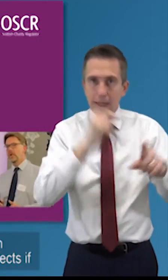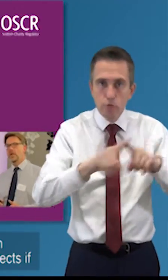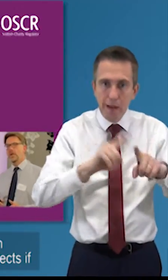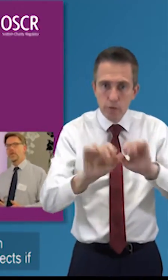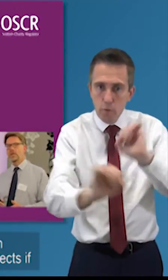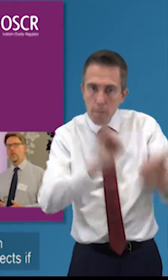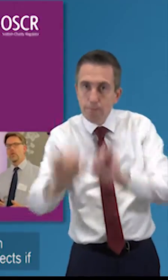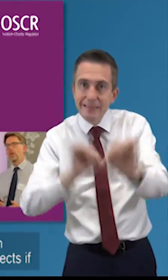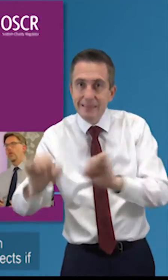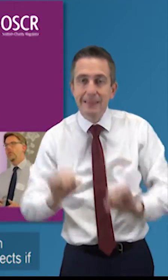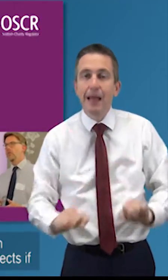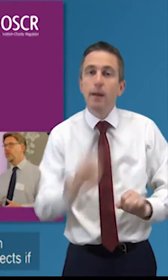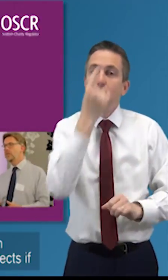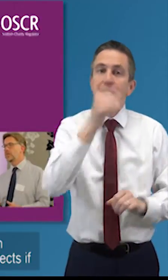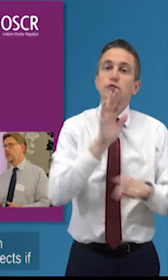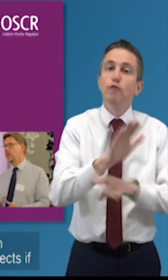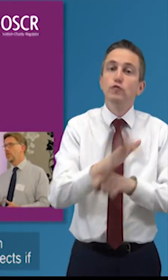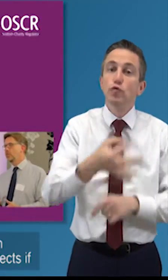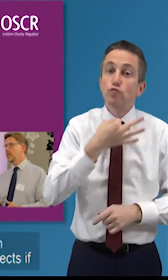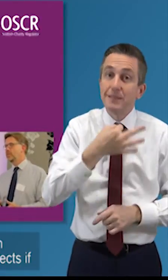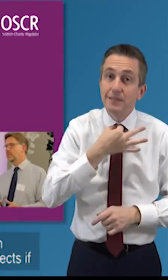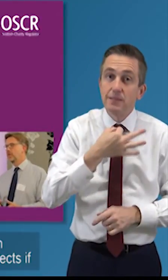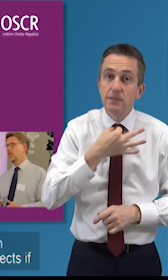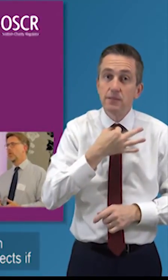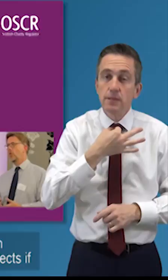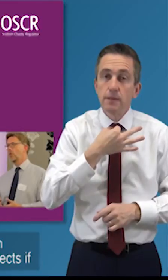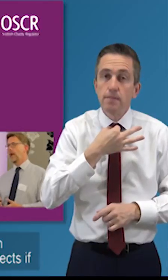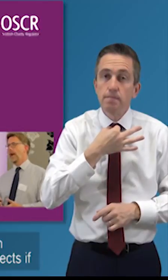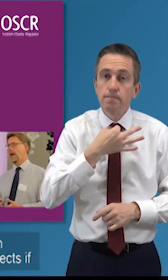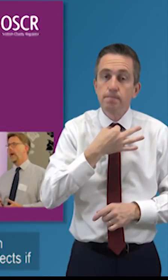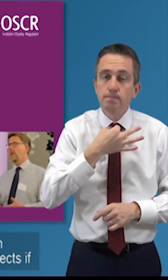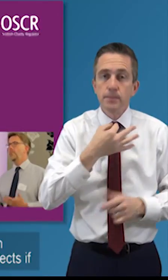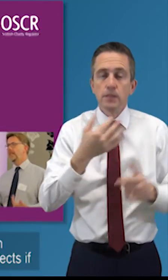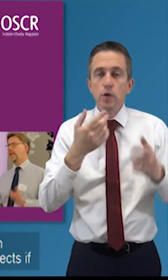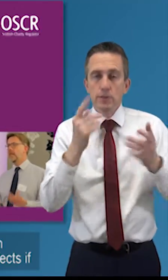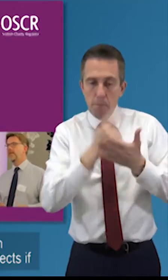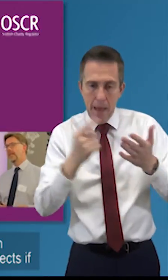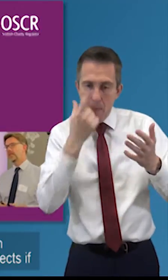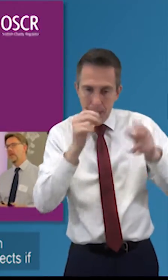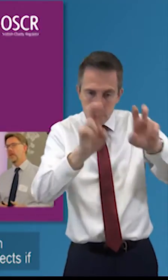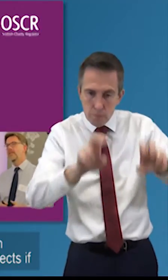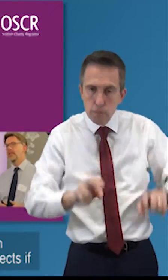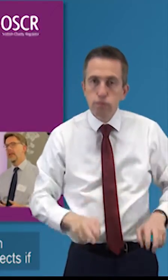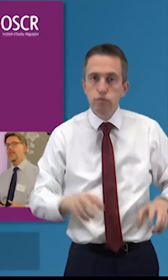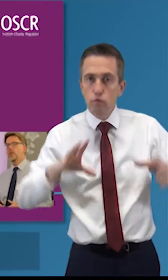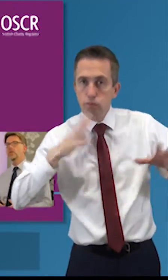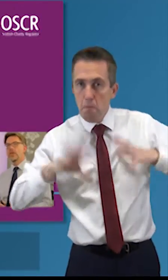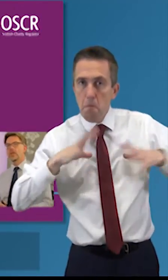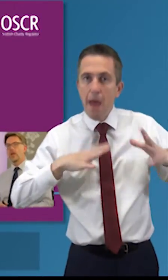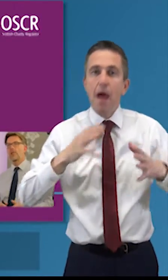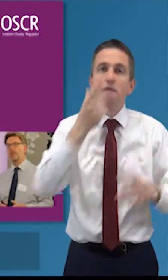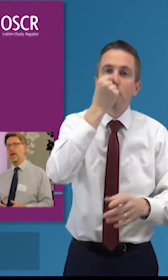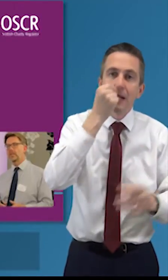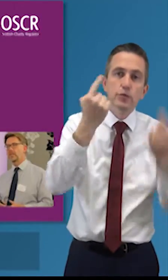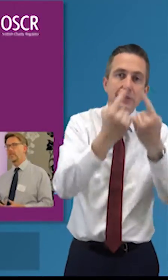place that will reduce those risks or mitigate the effects if they if those